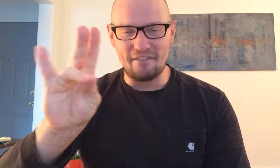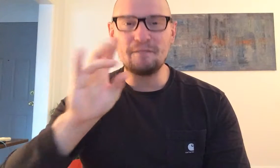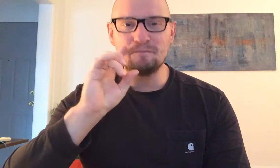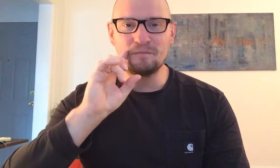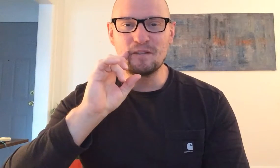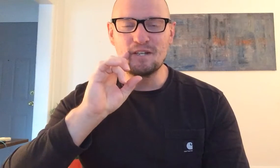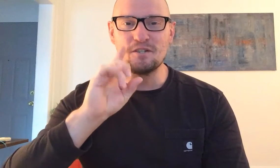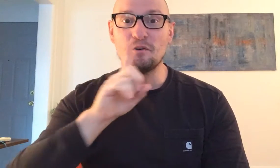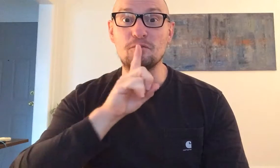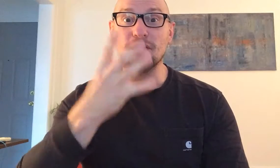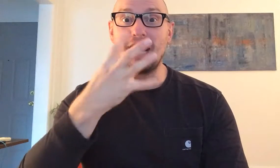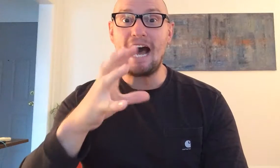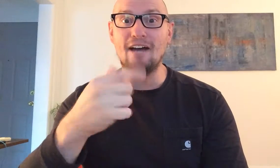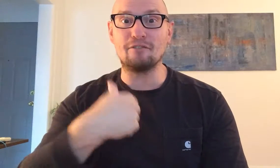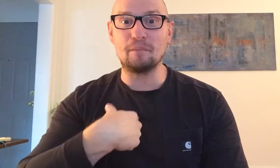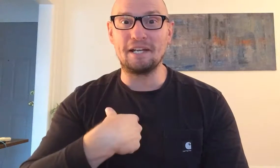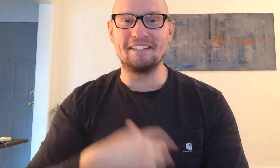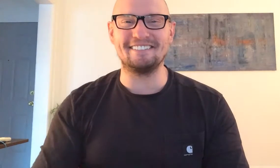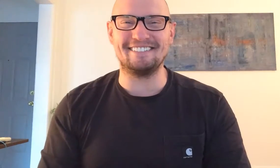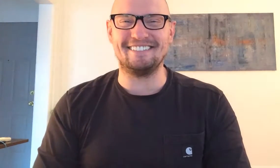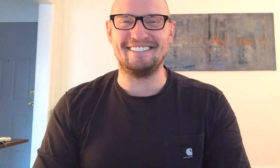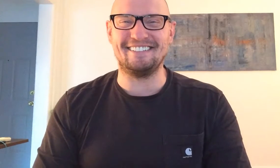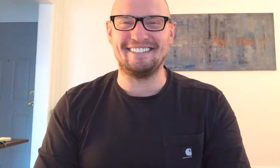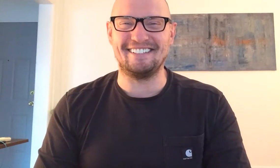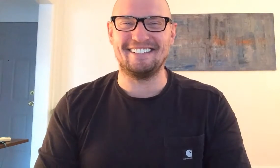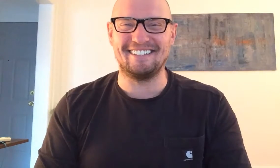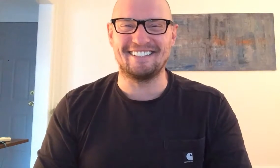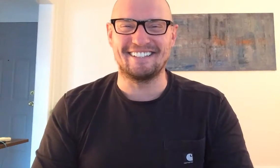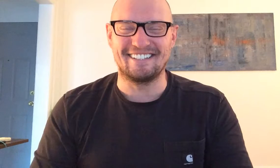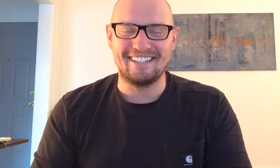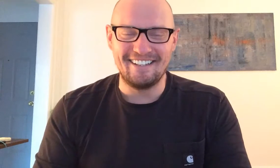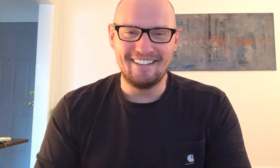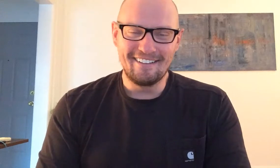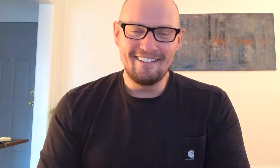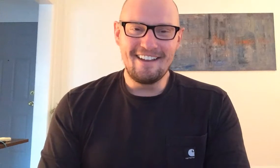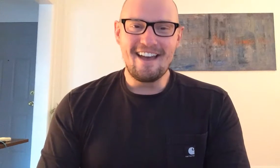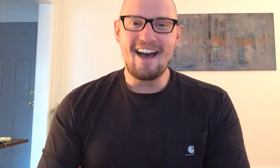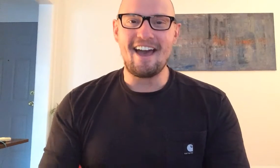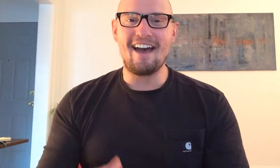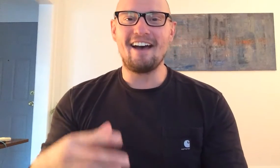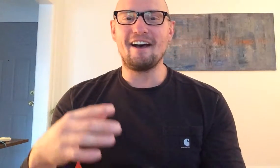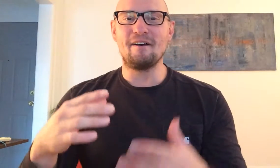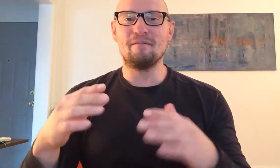so it was really hot for me I I